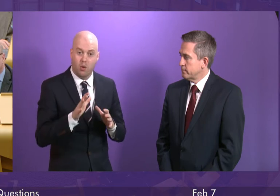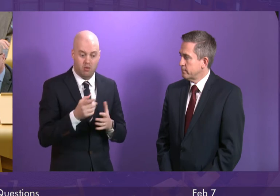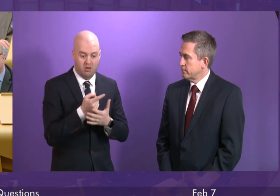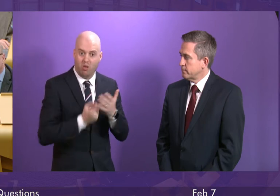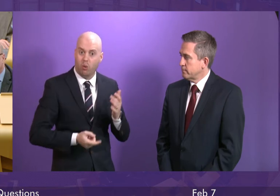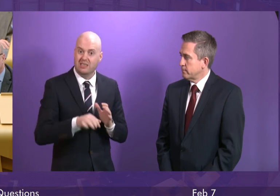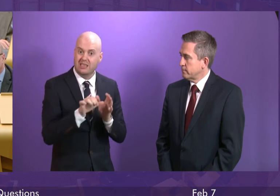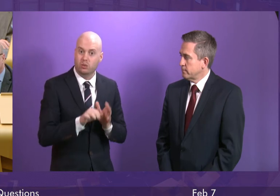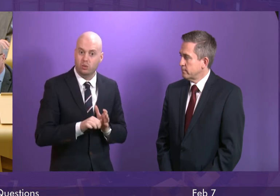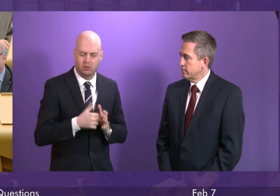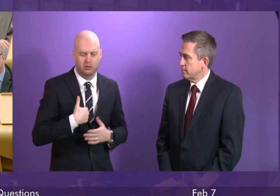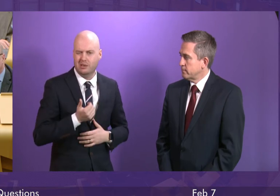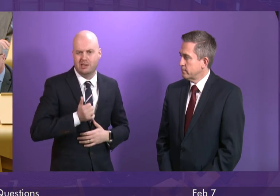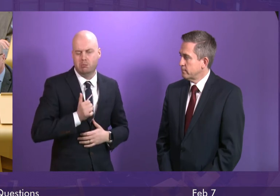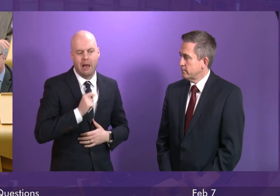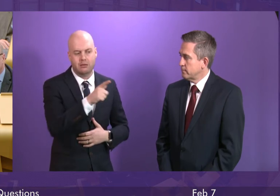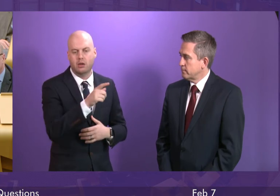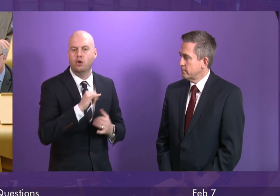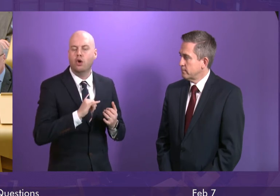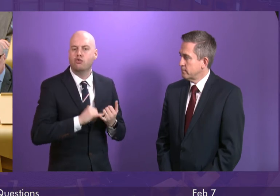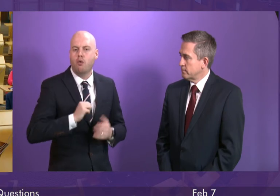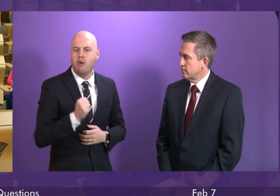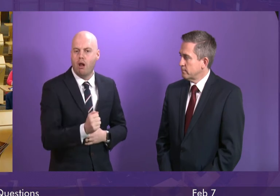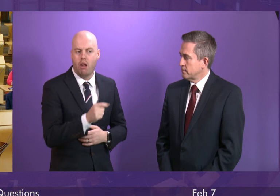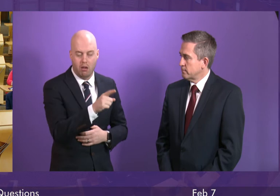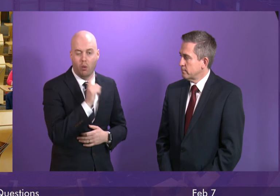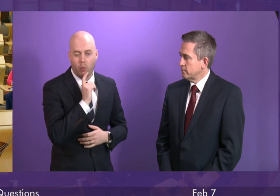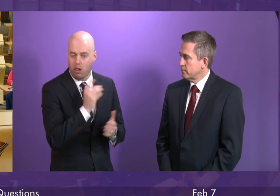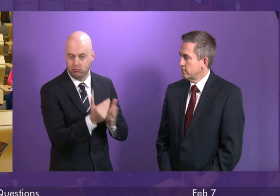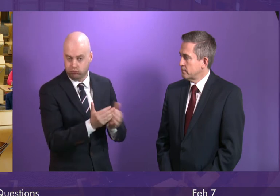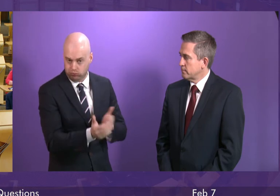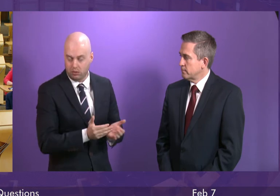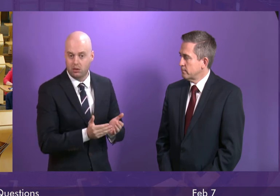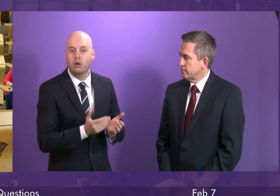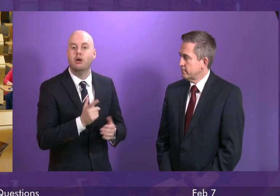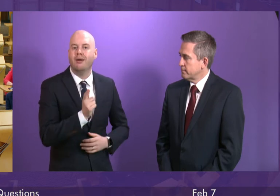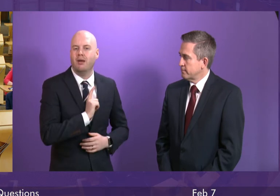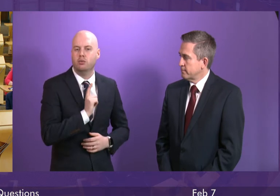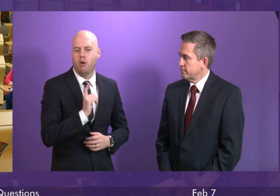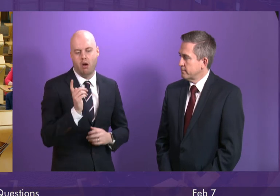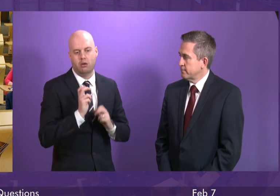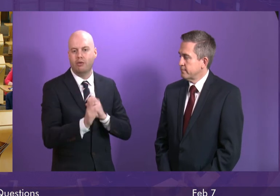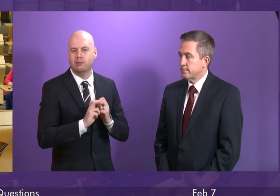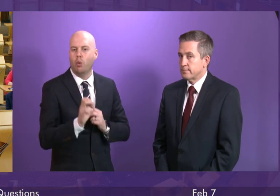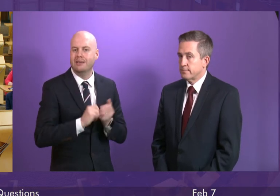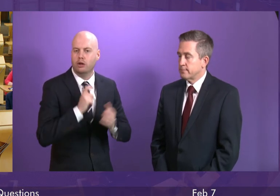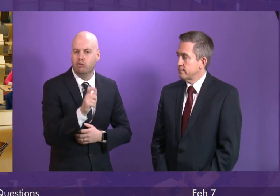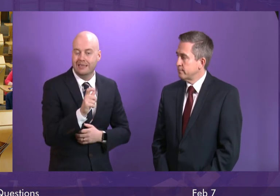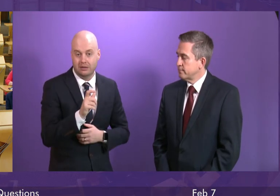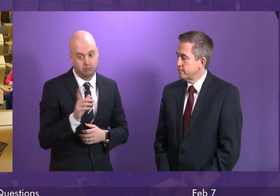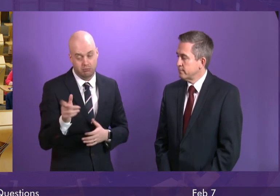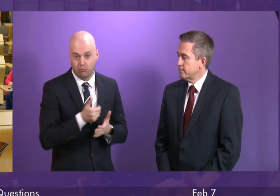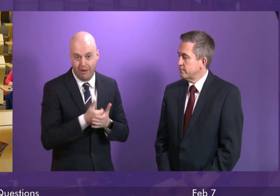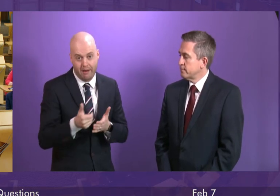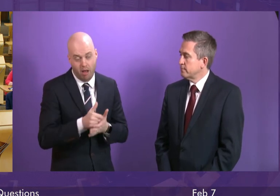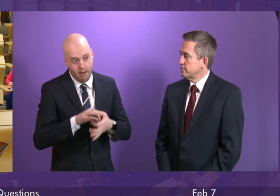Government expects Scot Rail to address. That is why the Transport Secretary is in active dialogue with Scot Rail at all times to